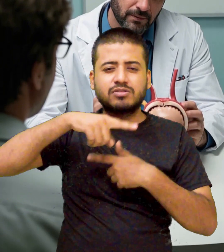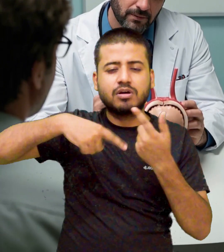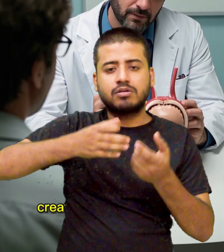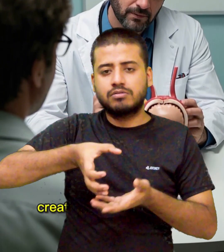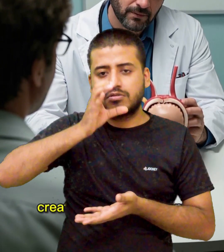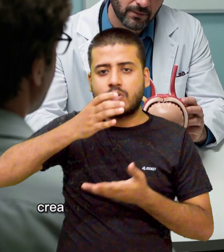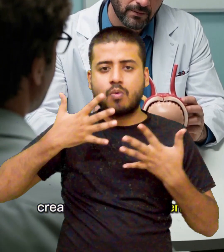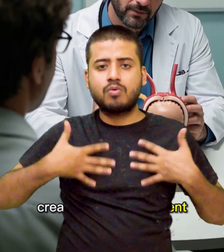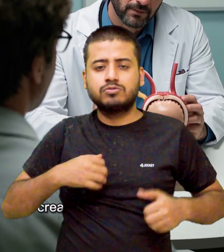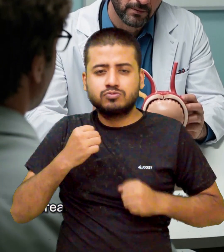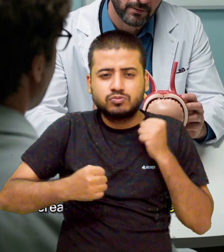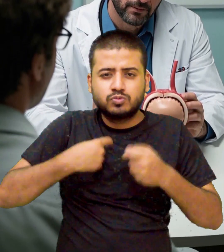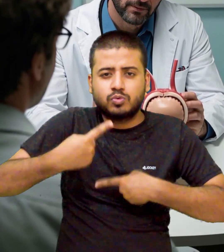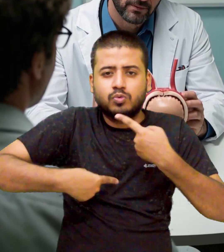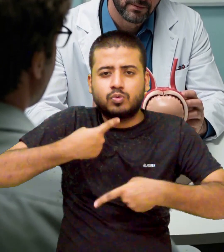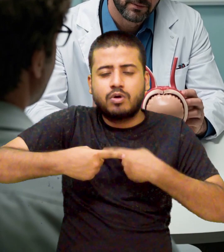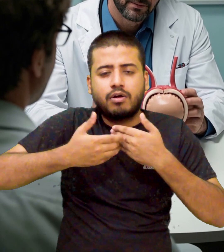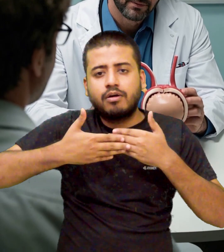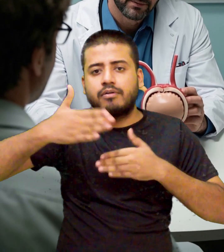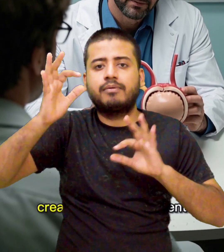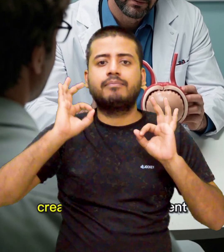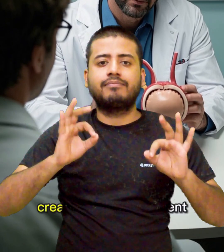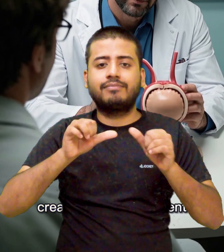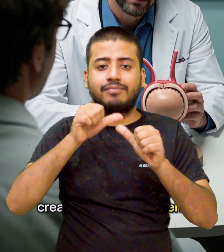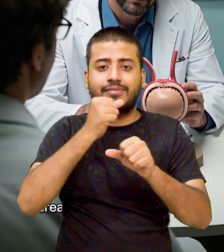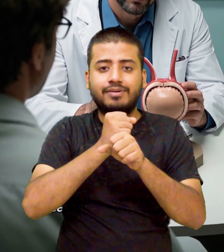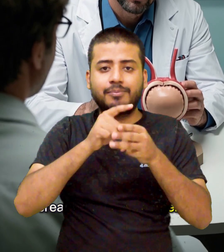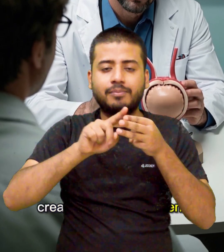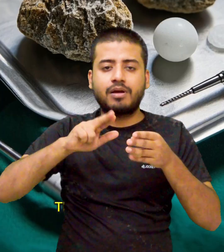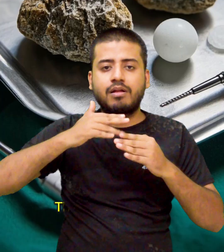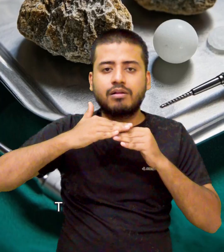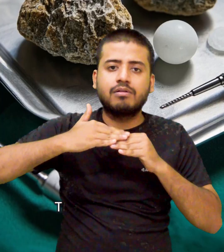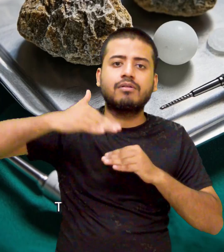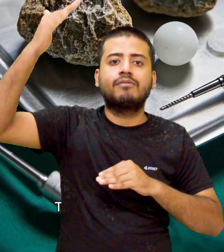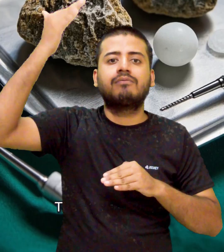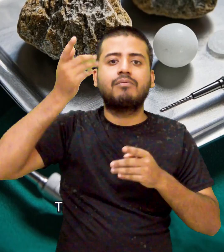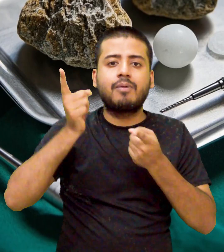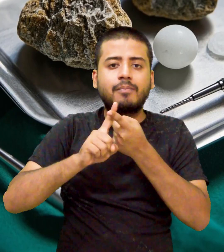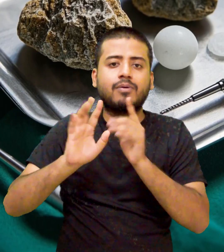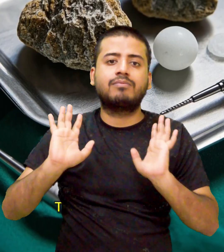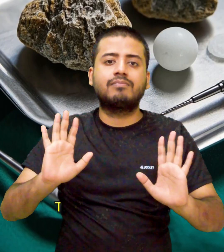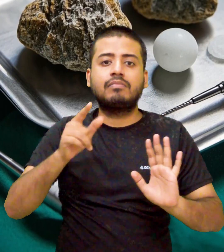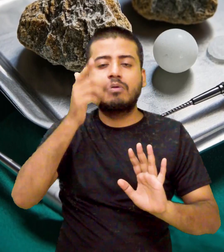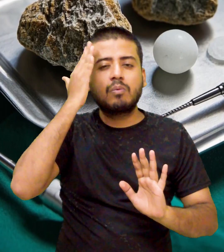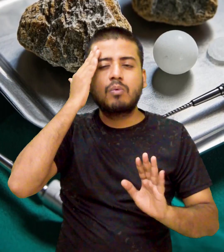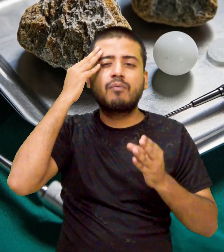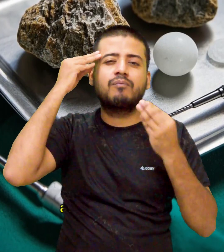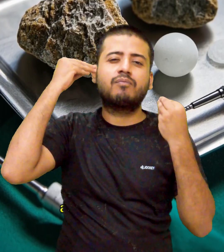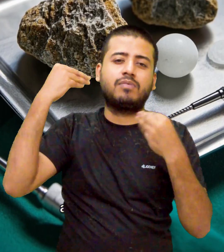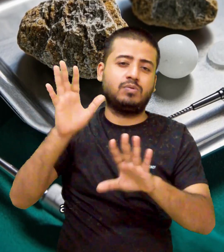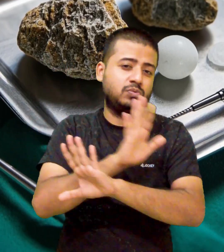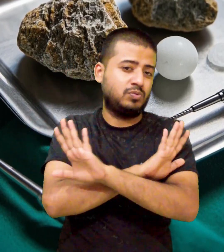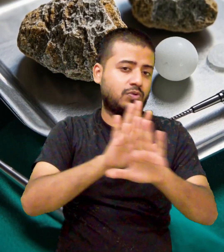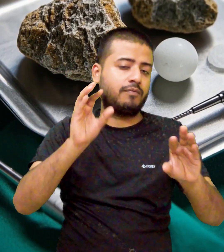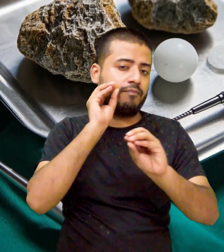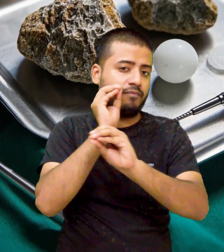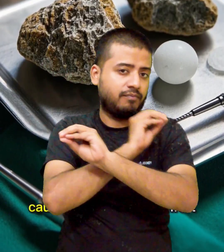Regularly drinking sugary soda has been linked to a significantly higher risk of developing type 2 diabetes. Heart disease.